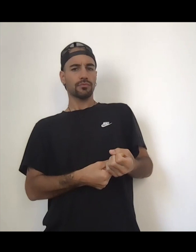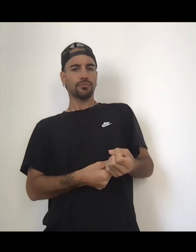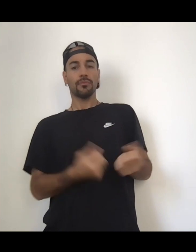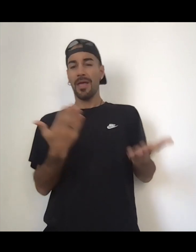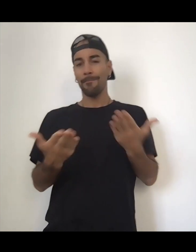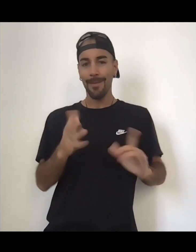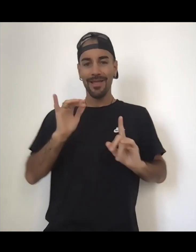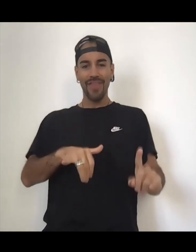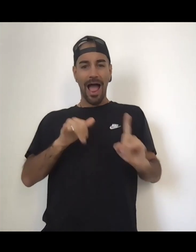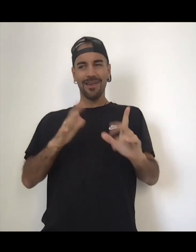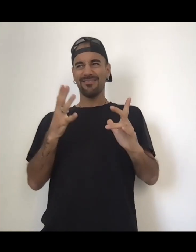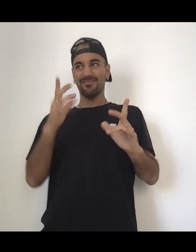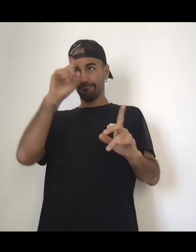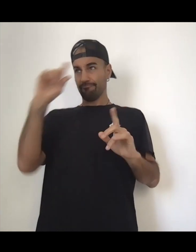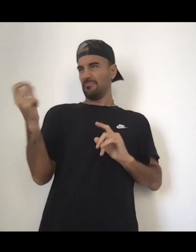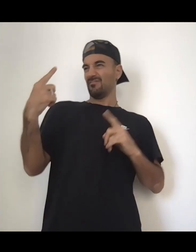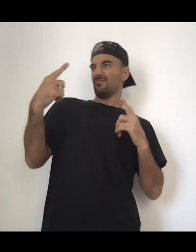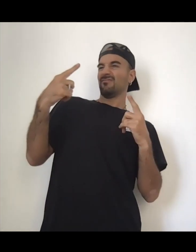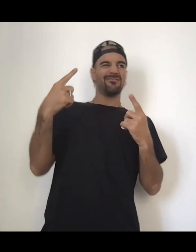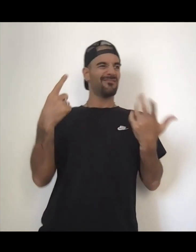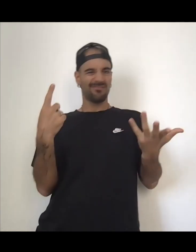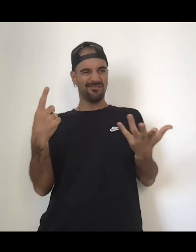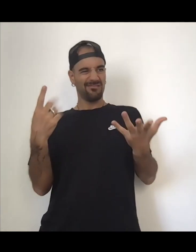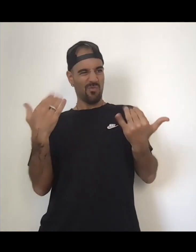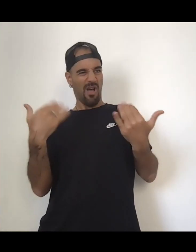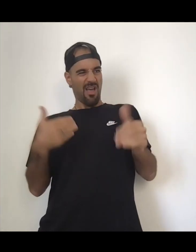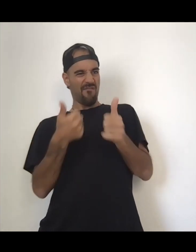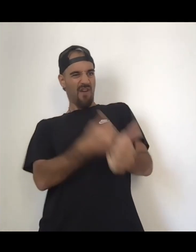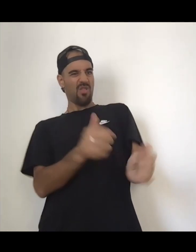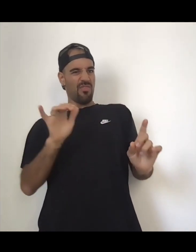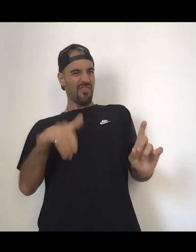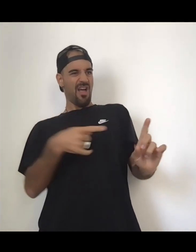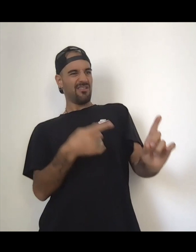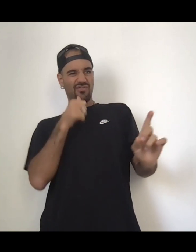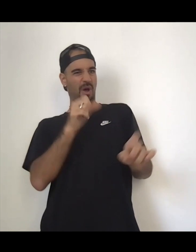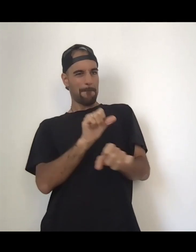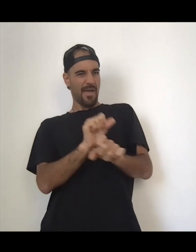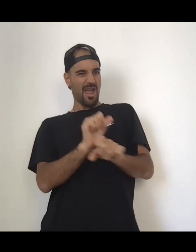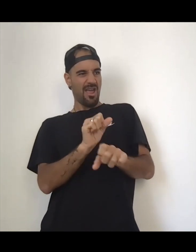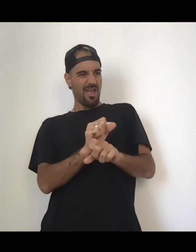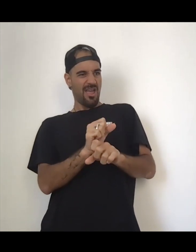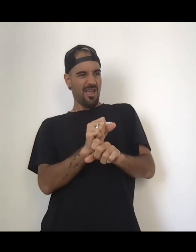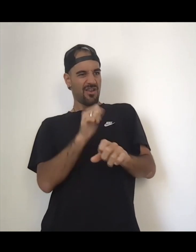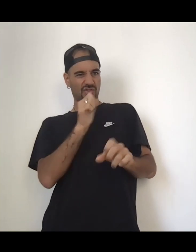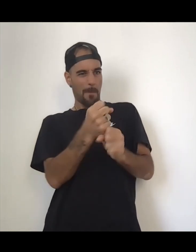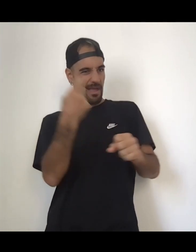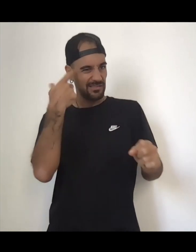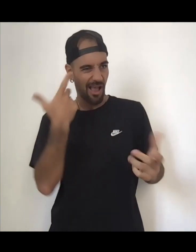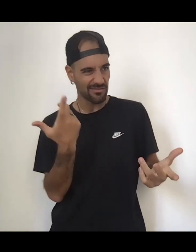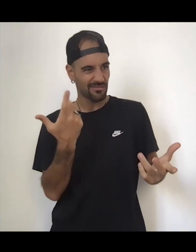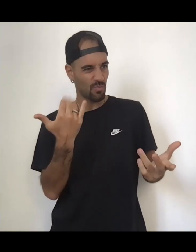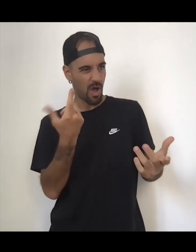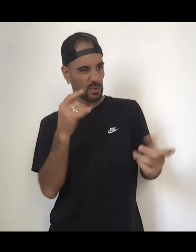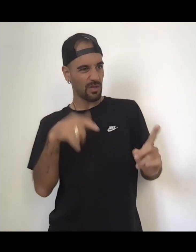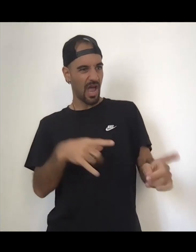maybe this doesn't logically make sense to me, but I'm going to do it. And yeah, if I told my parents or I told someone else that that was going to be my